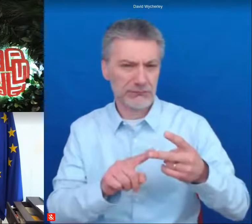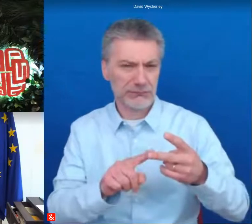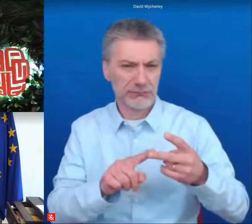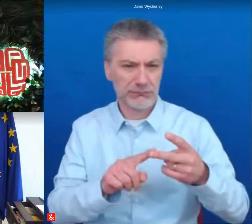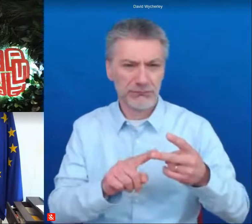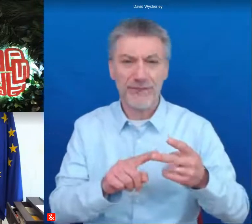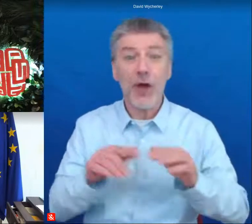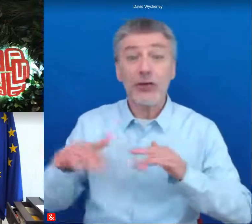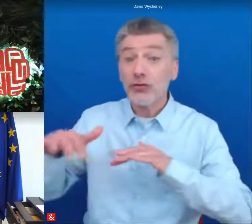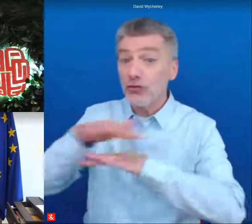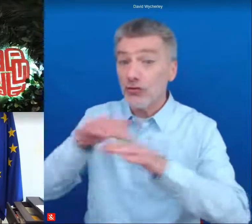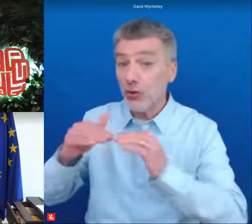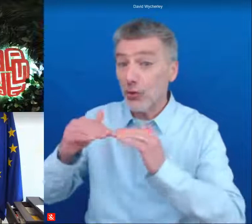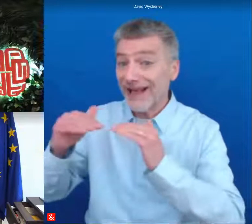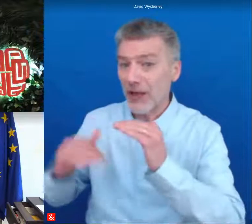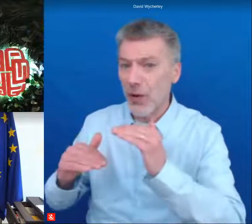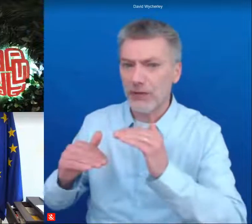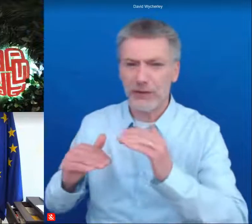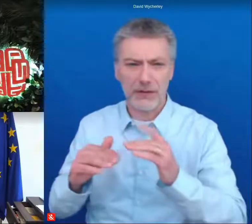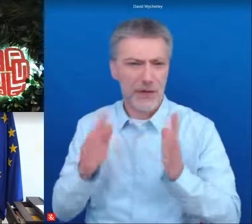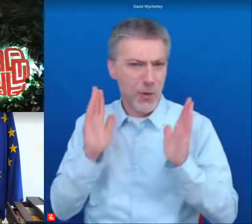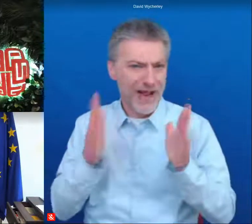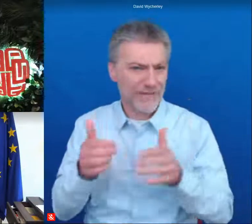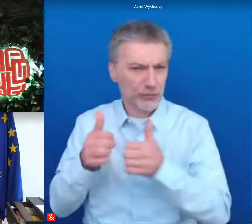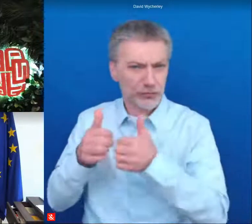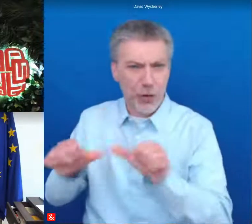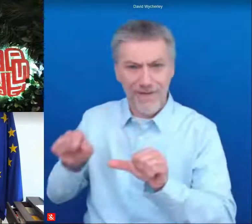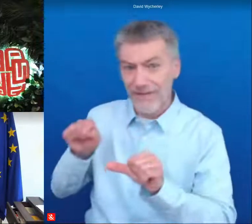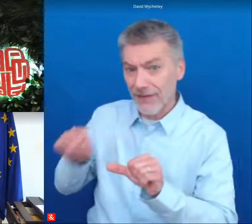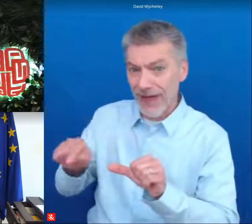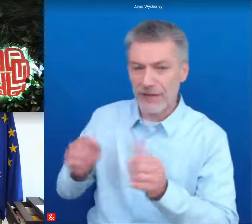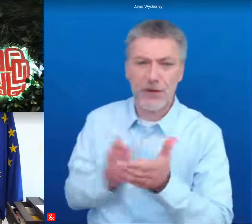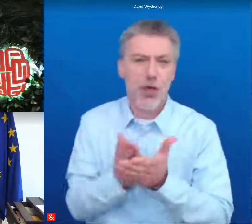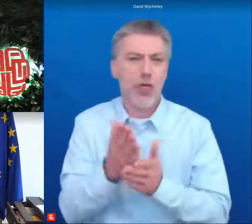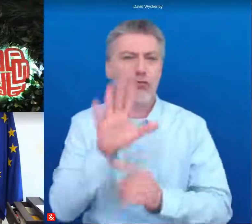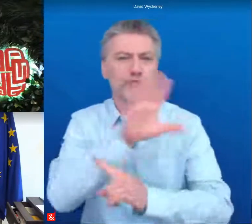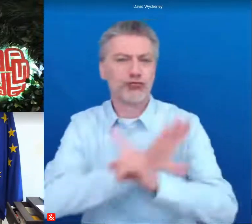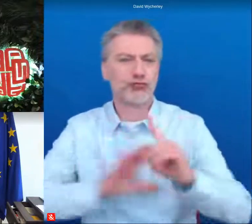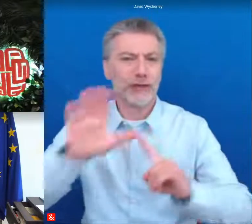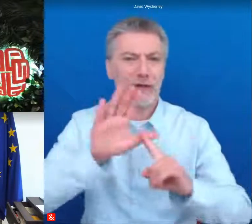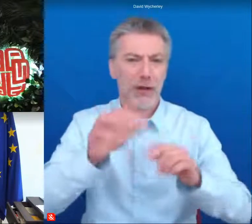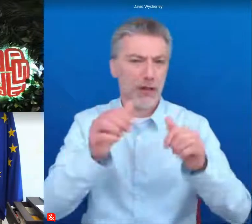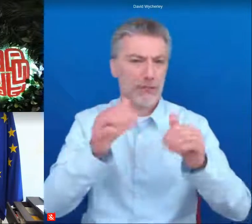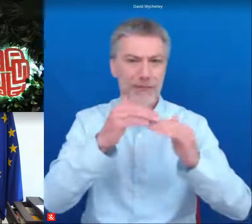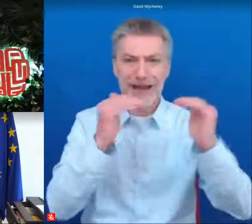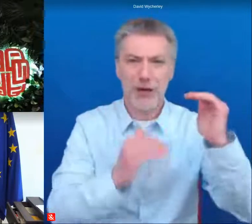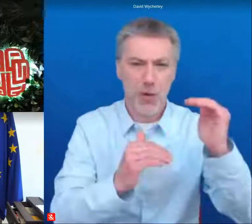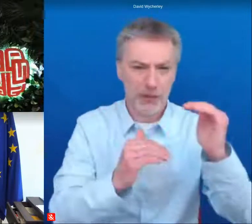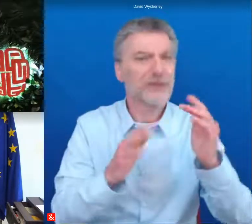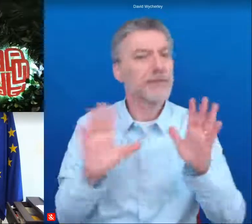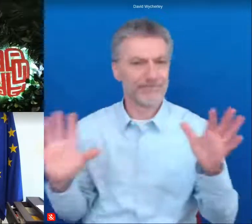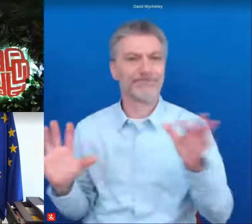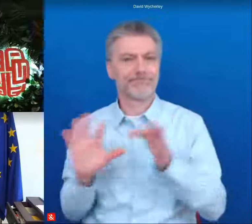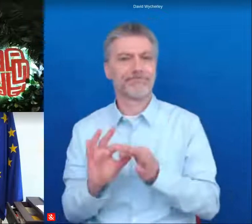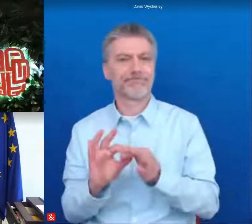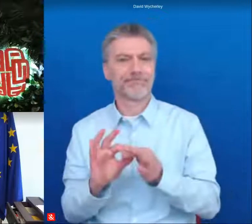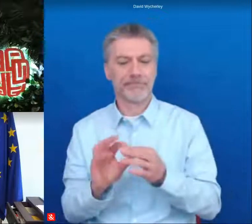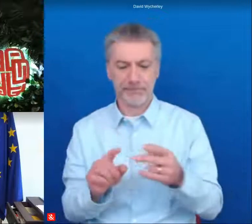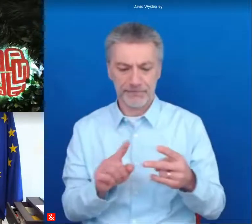solve social inequalities without also solving regional inequalities because they are very connected third